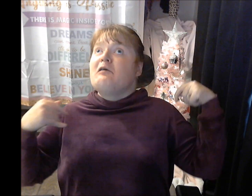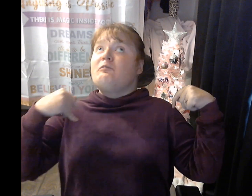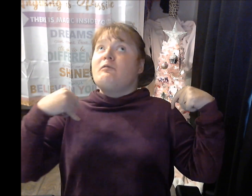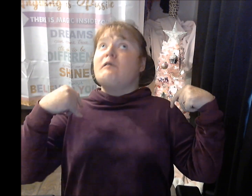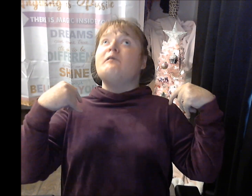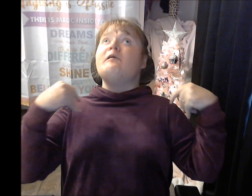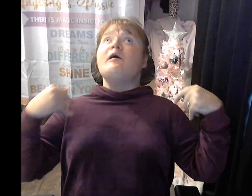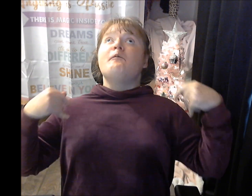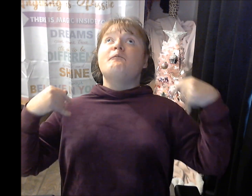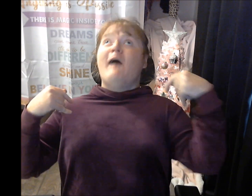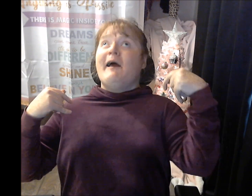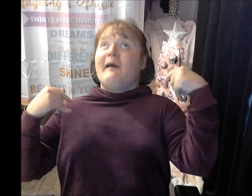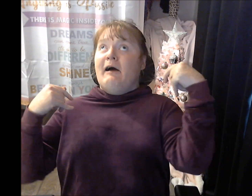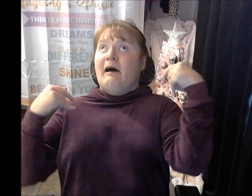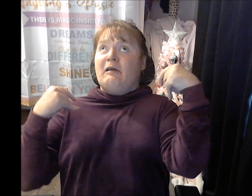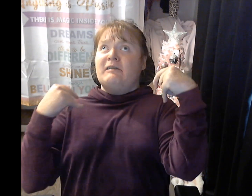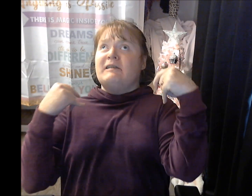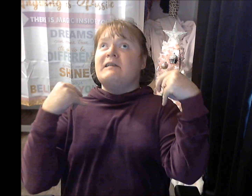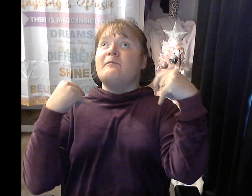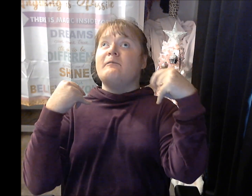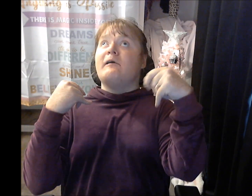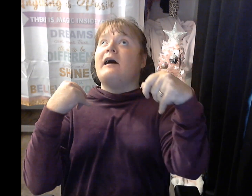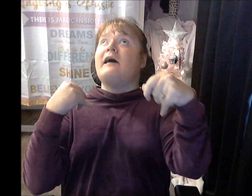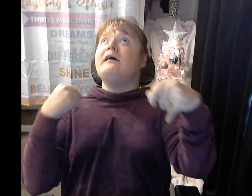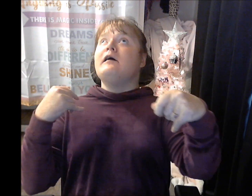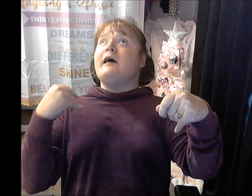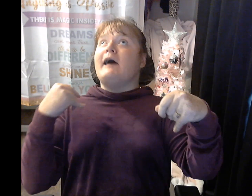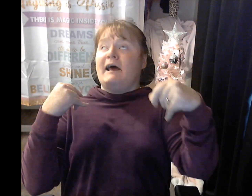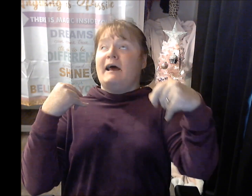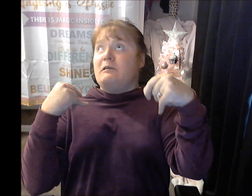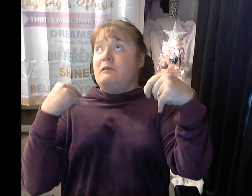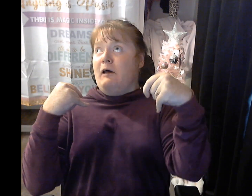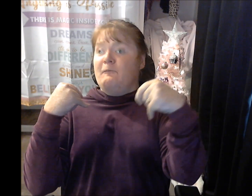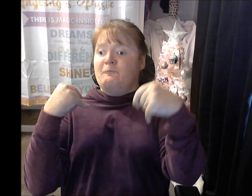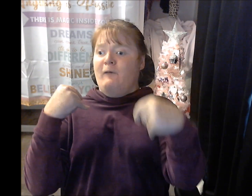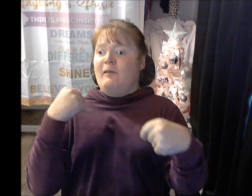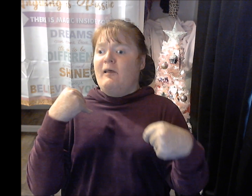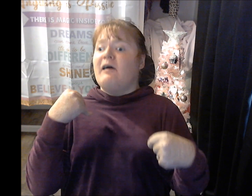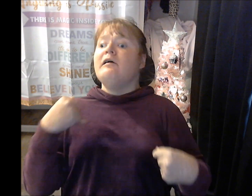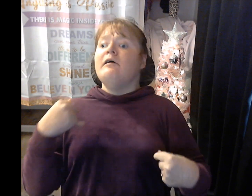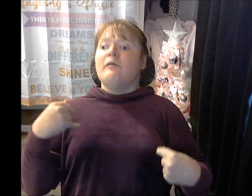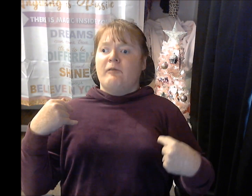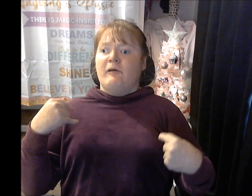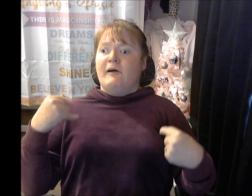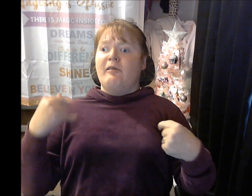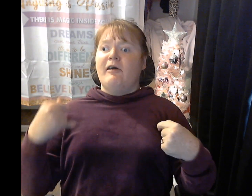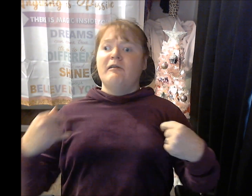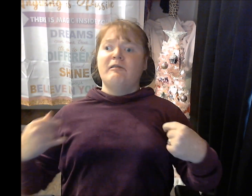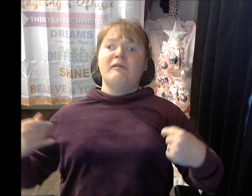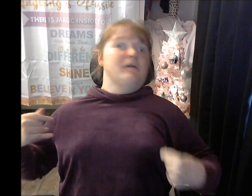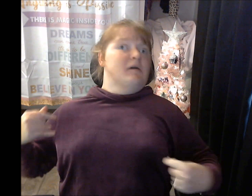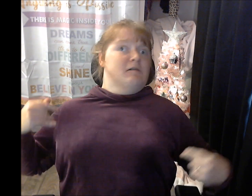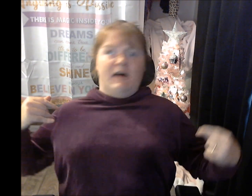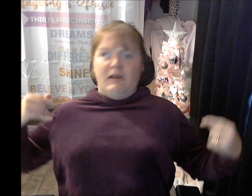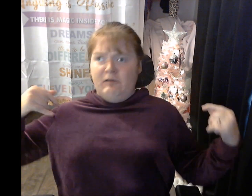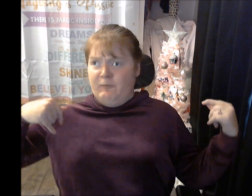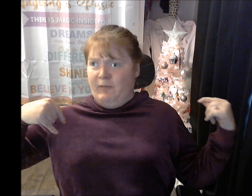to my cousin Laura and her mother for this recipe.